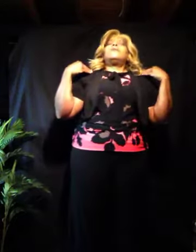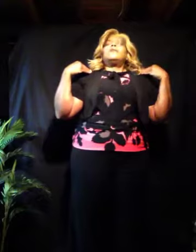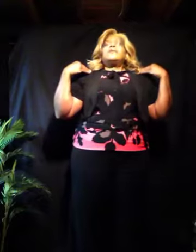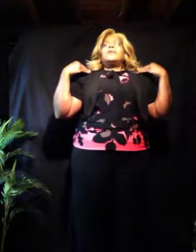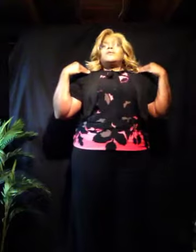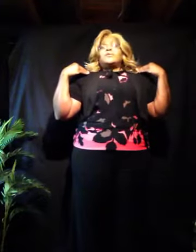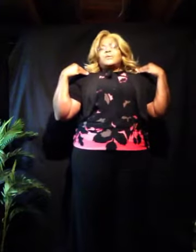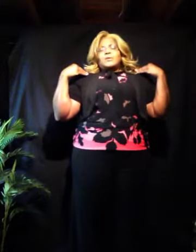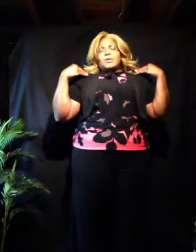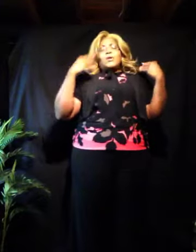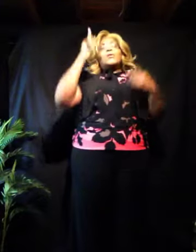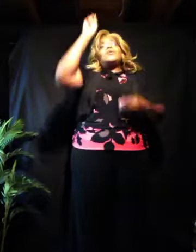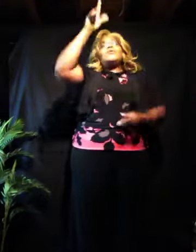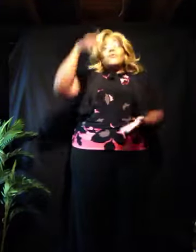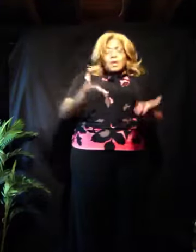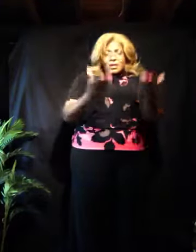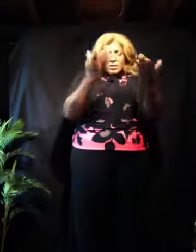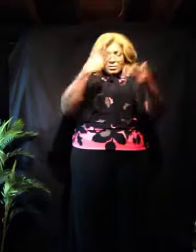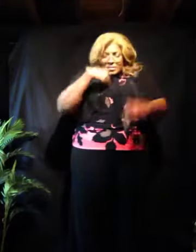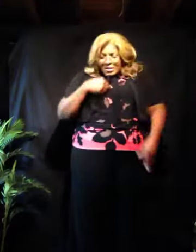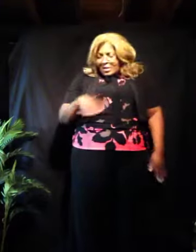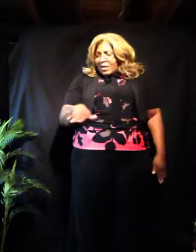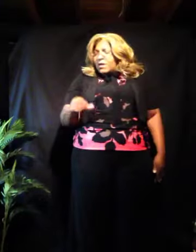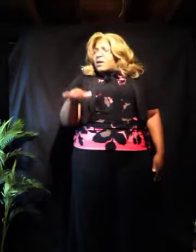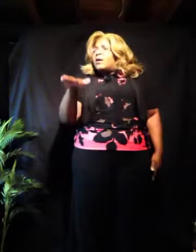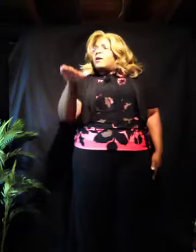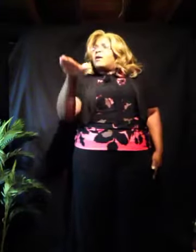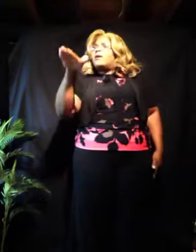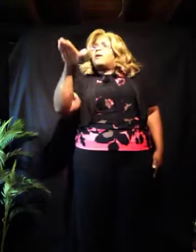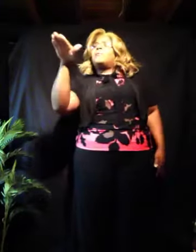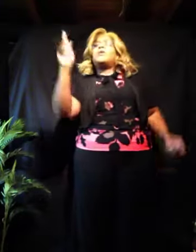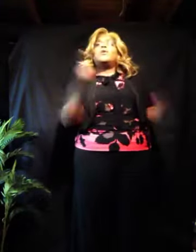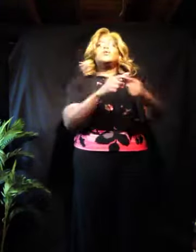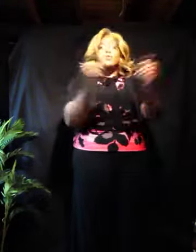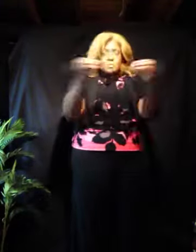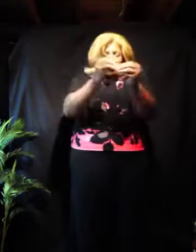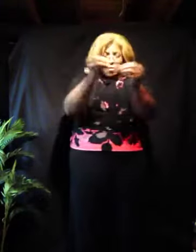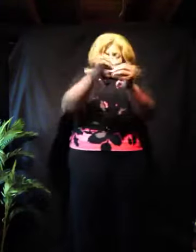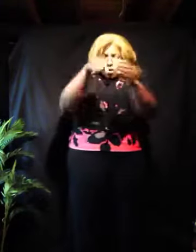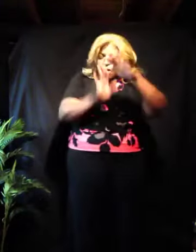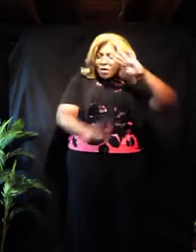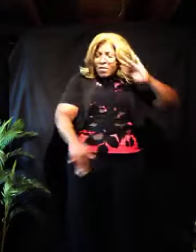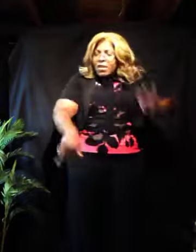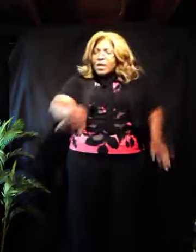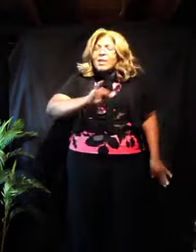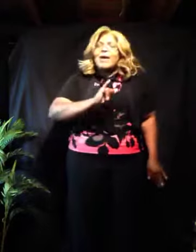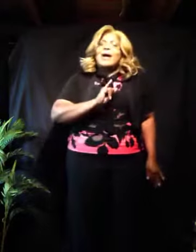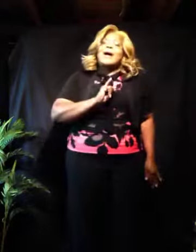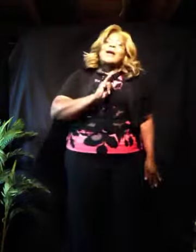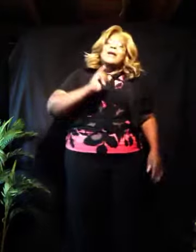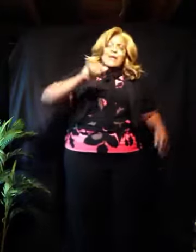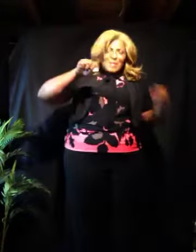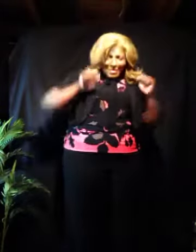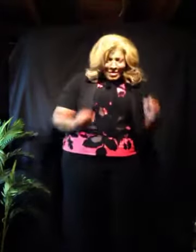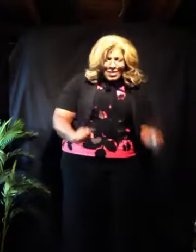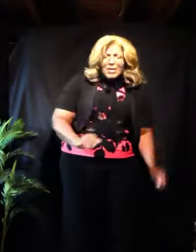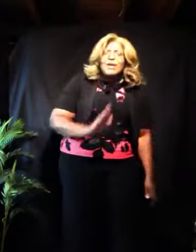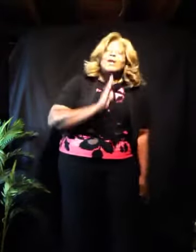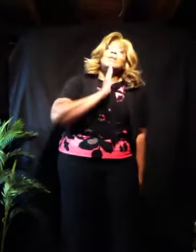You've raised me up to more than I can